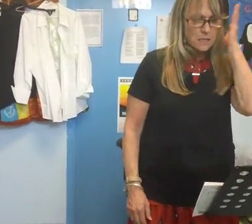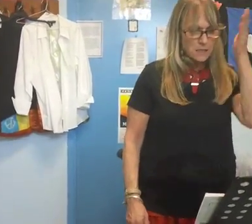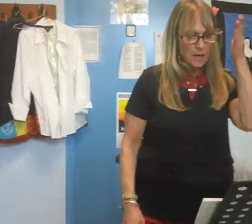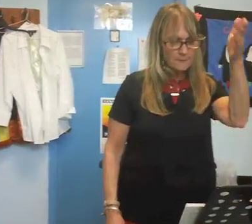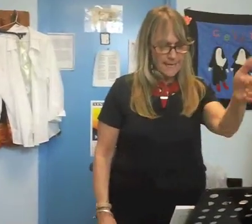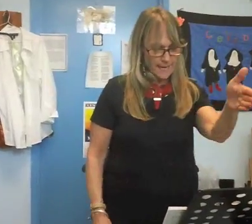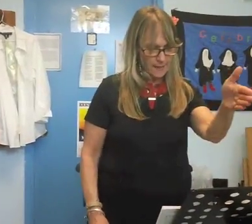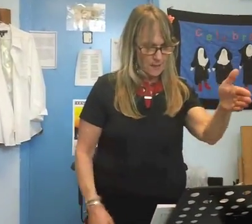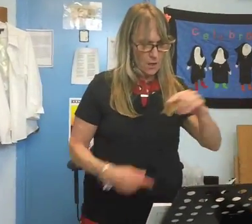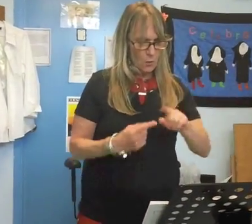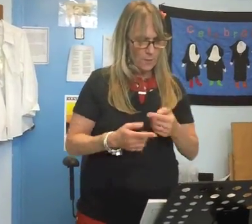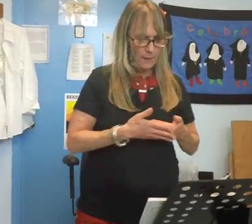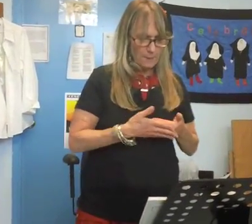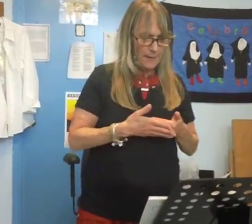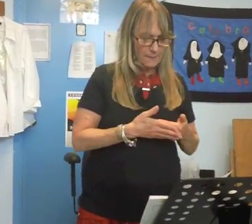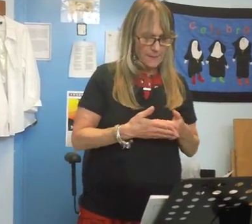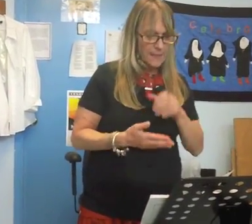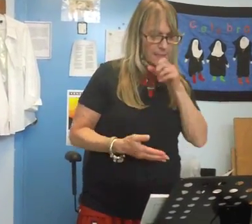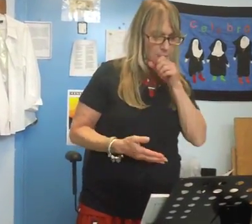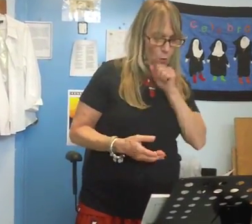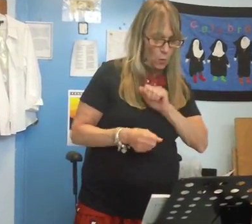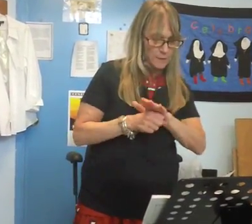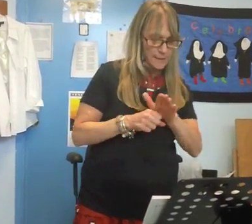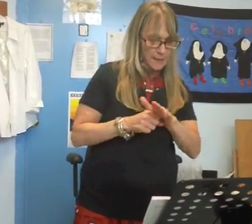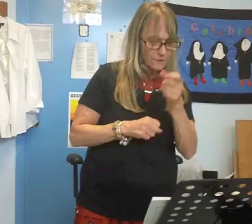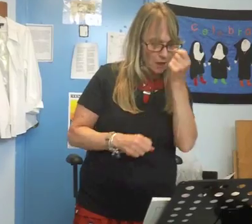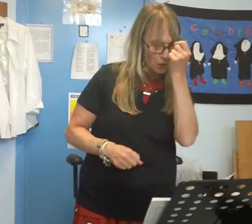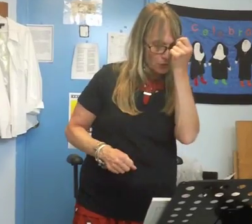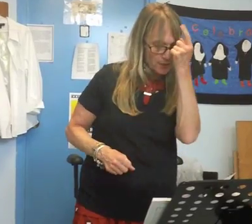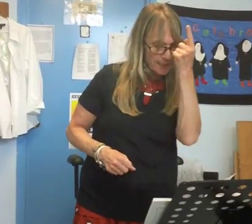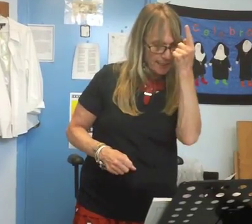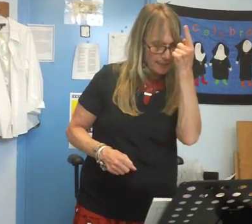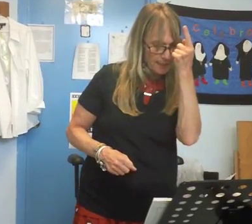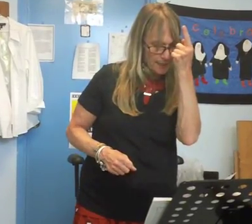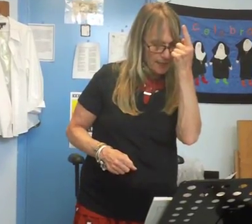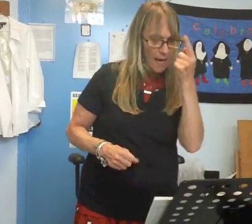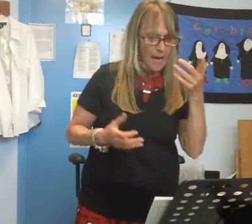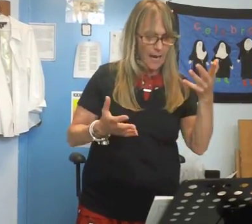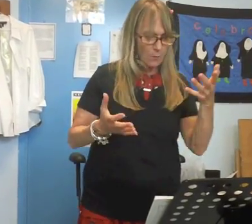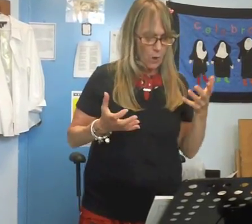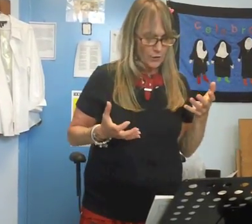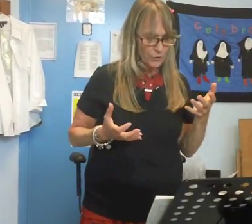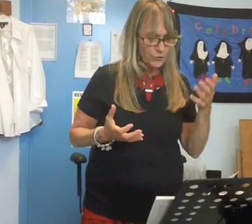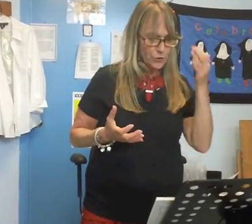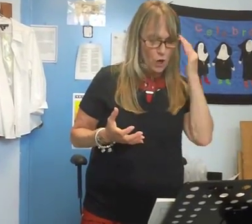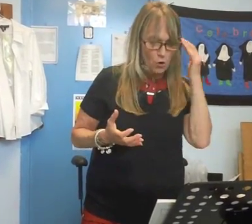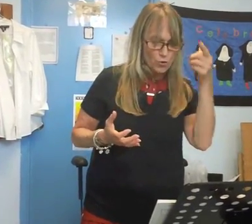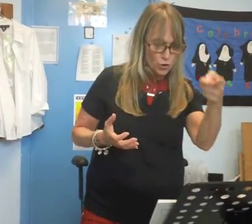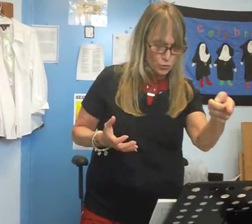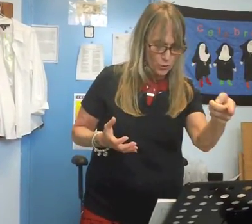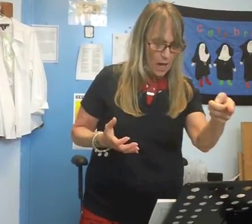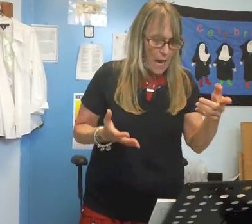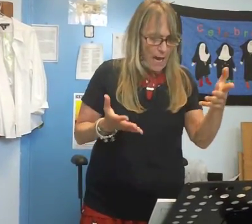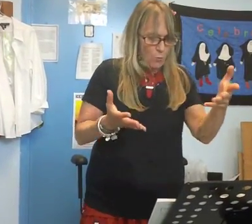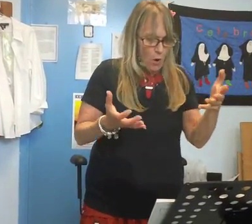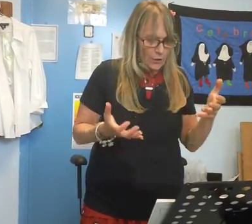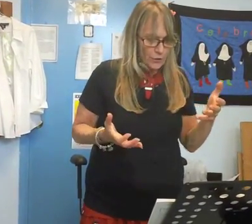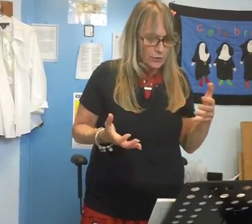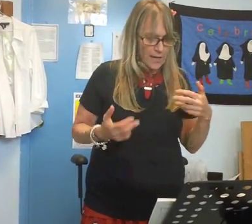someday someday when my baby is old enough to understand I want her to know you I want her to